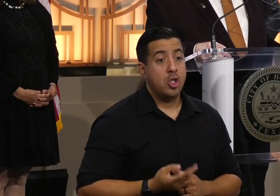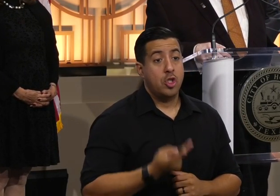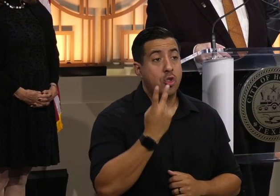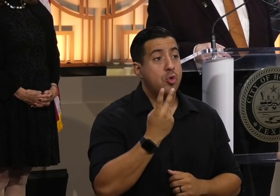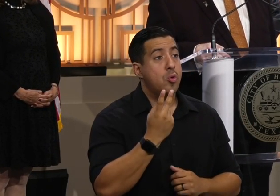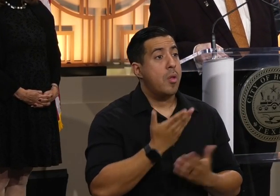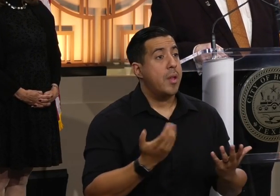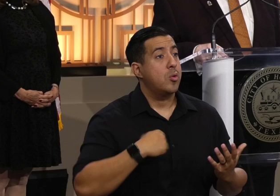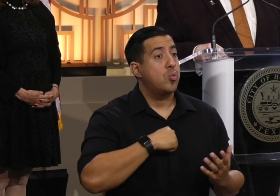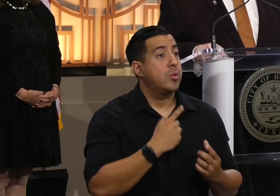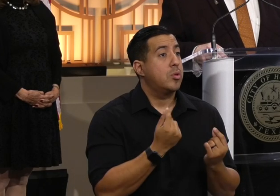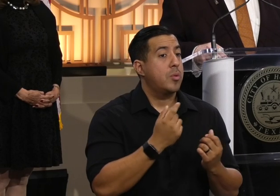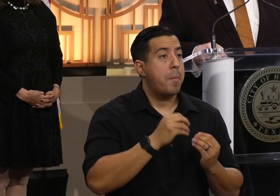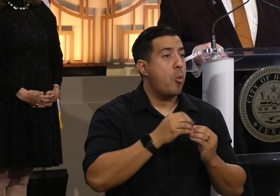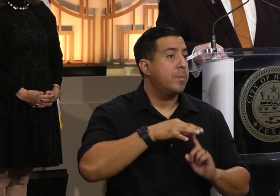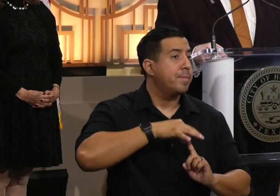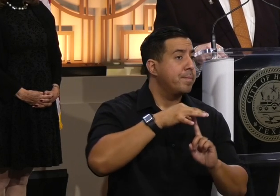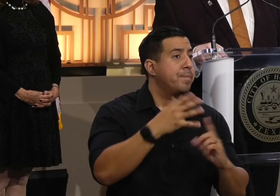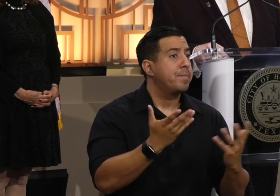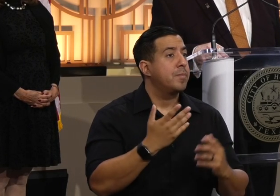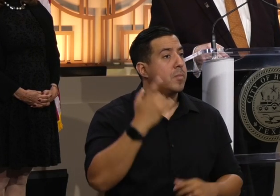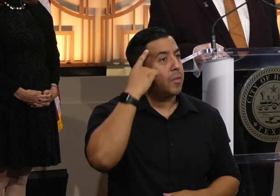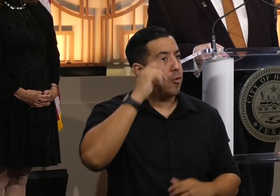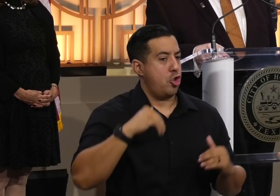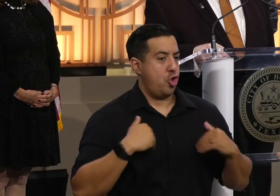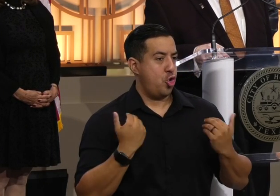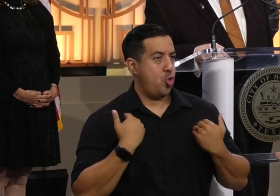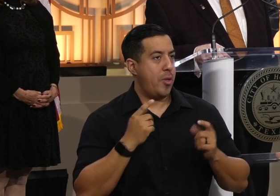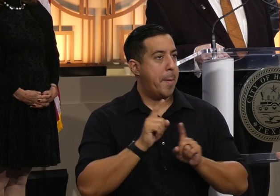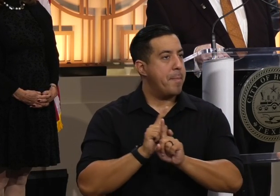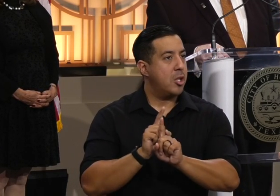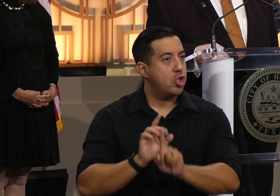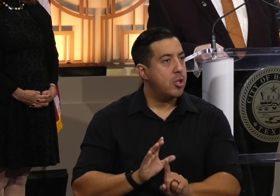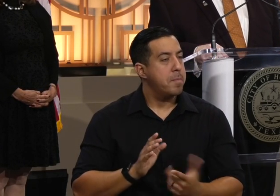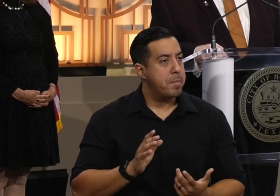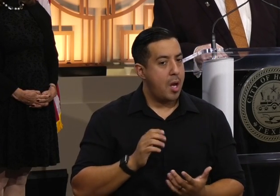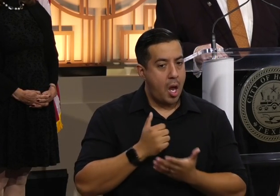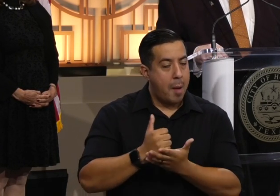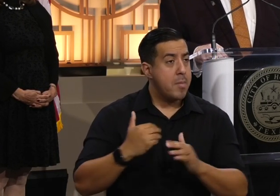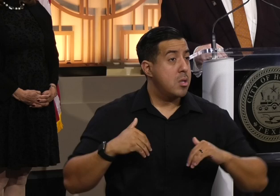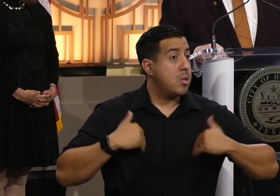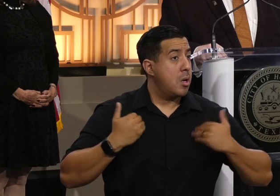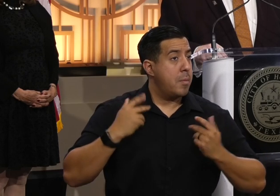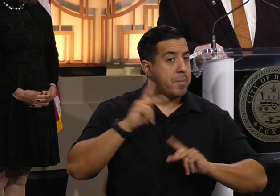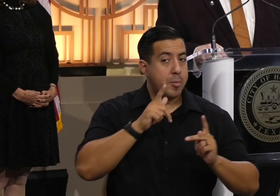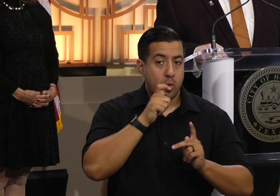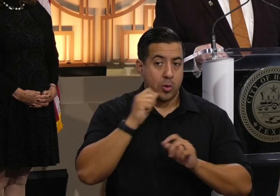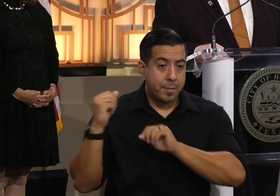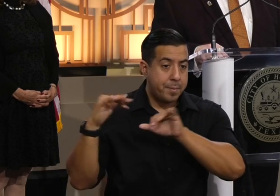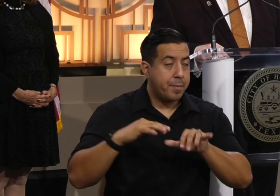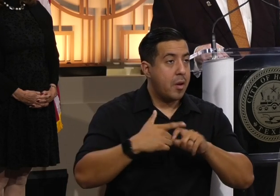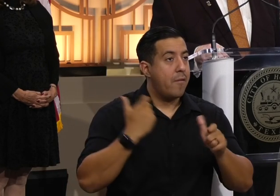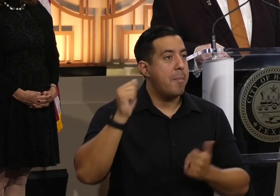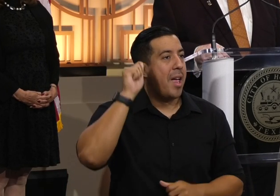Interfaith Ministries specializes in is youth mentorship and the opportunity to help the young people that are coming from